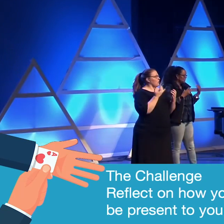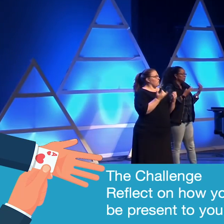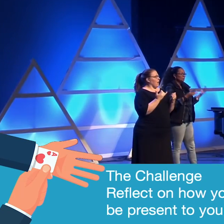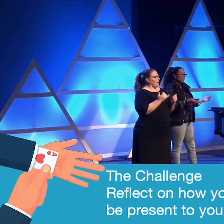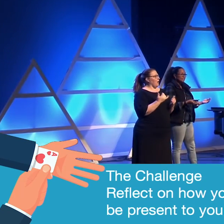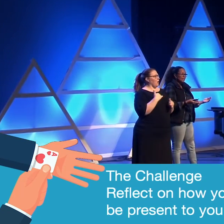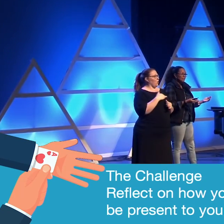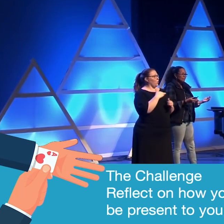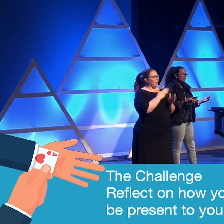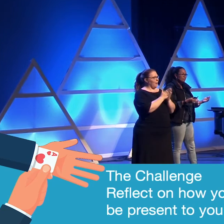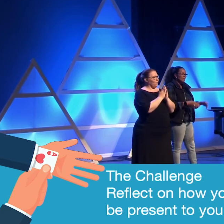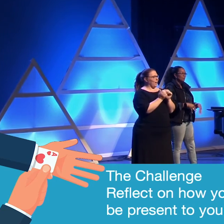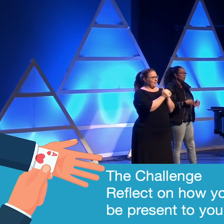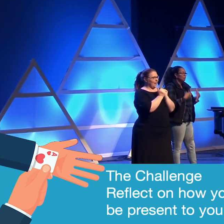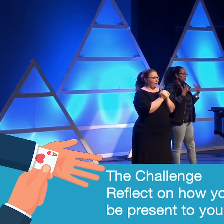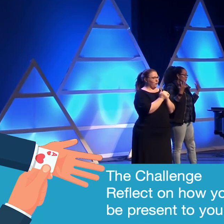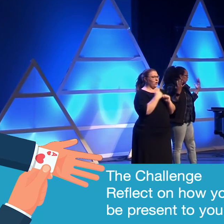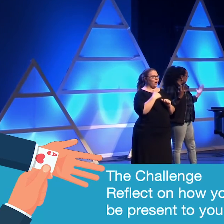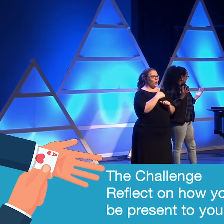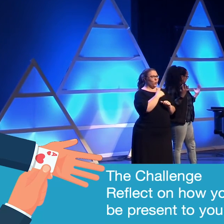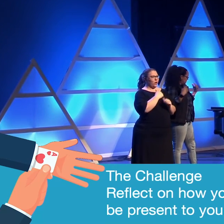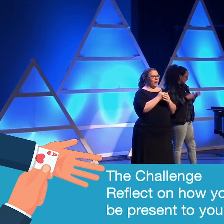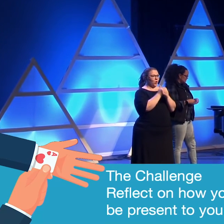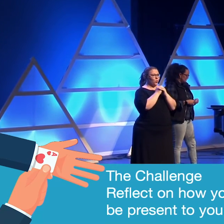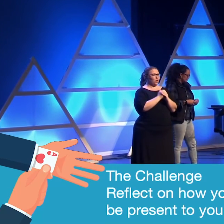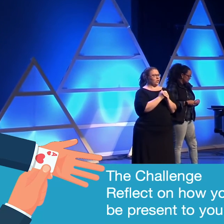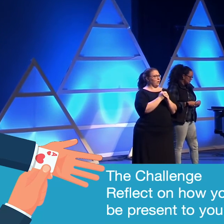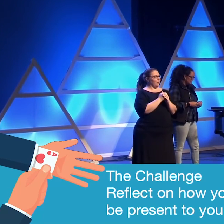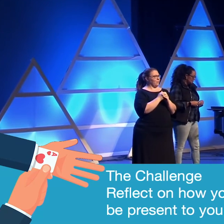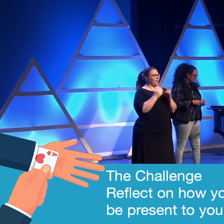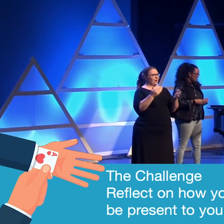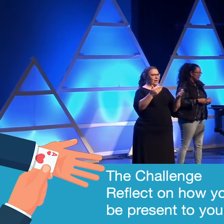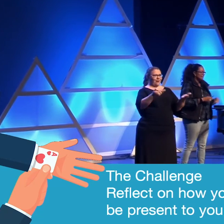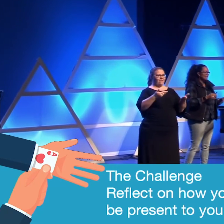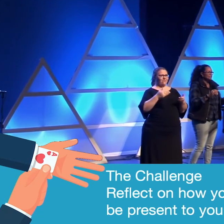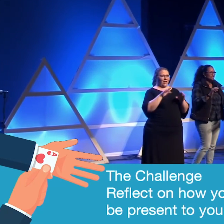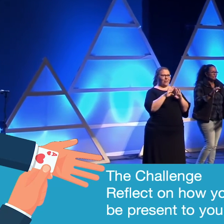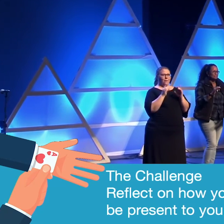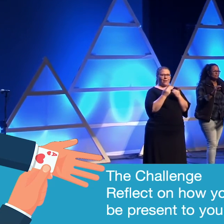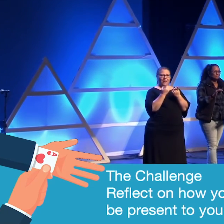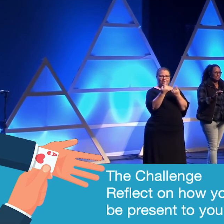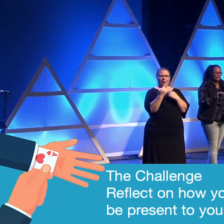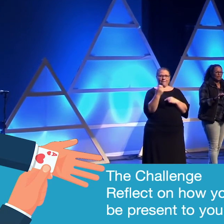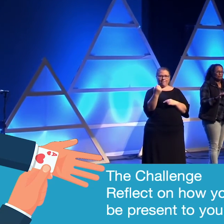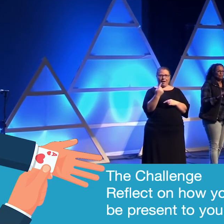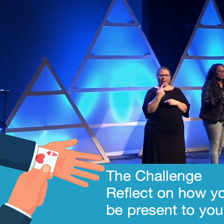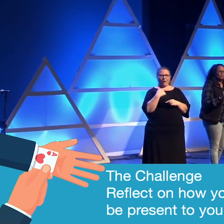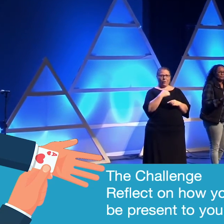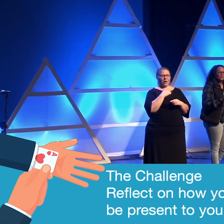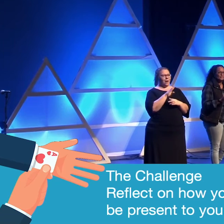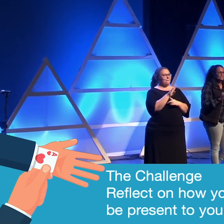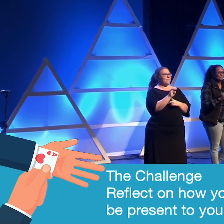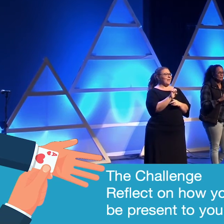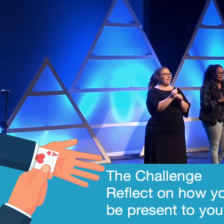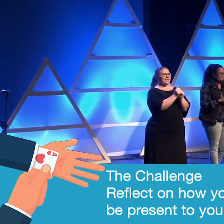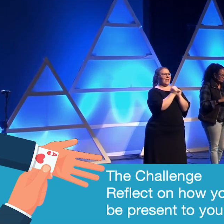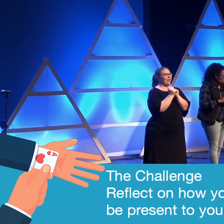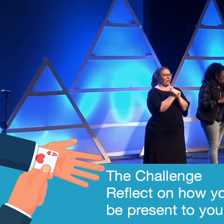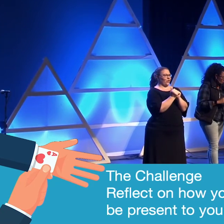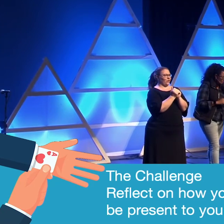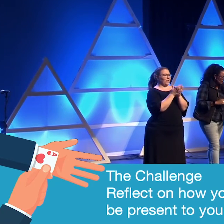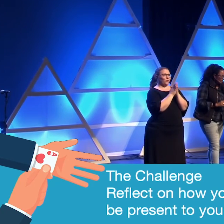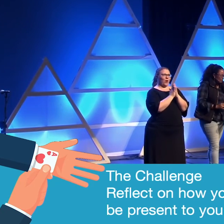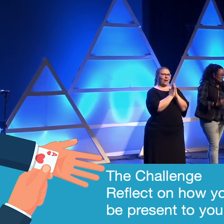we are going to pray together, and we are going to worship. I invite the band to come up, and let's just be together. Let's pray.